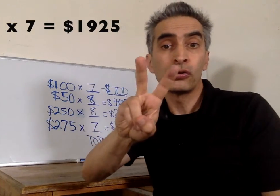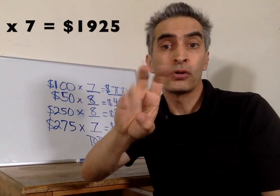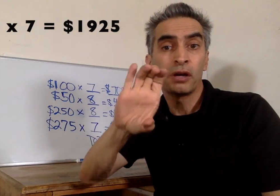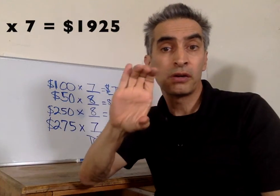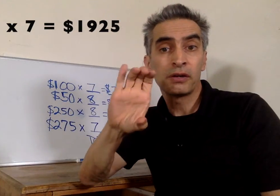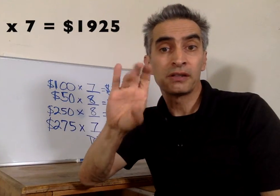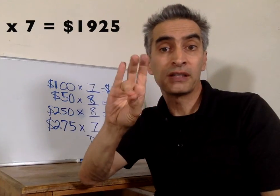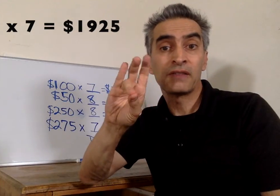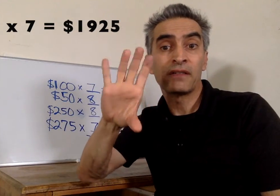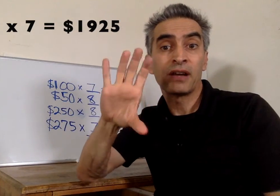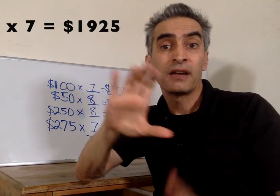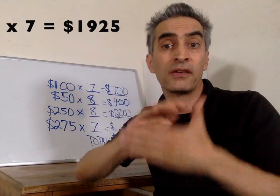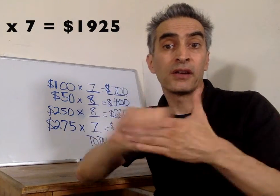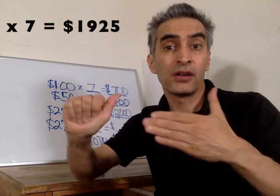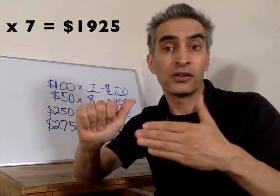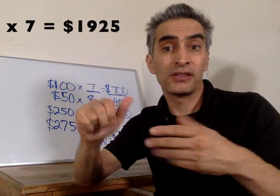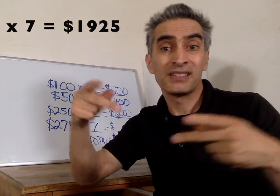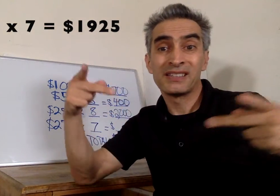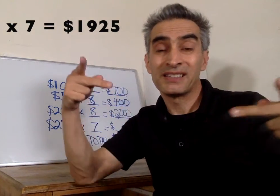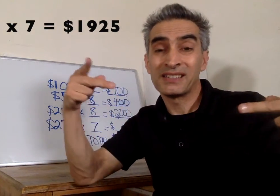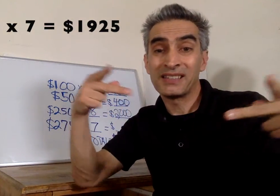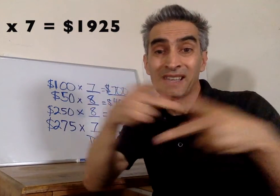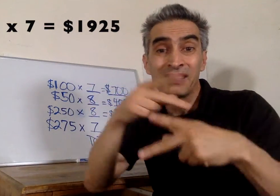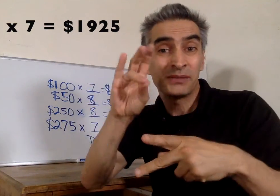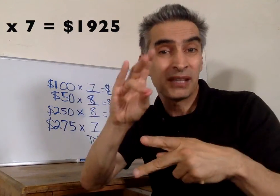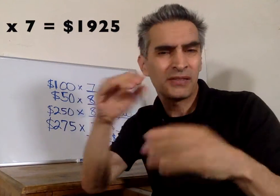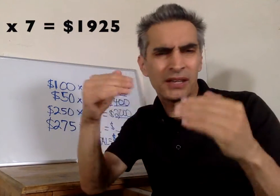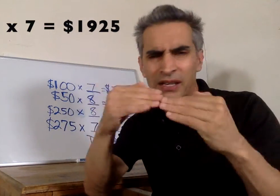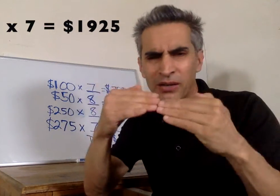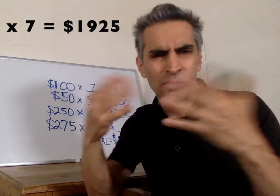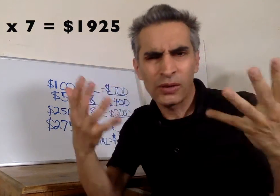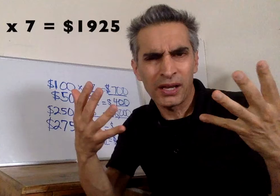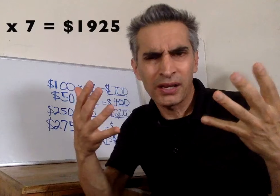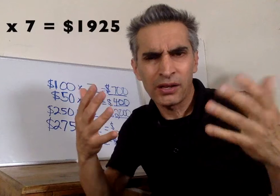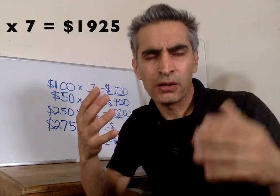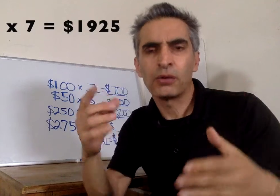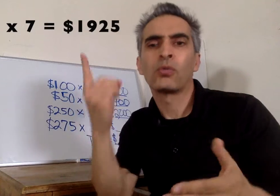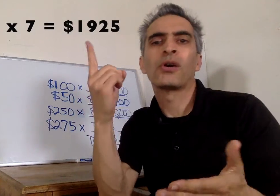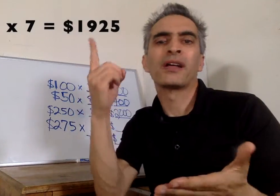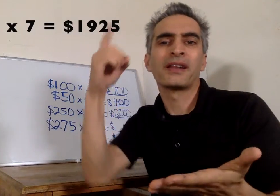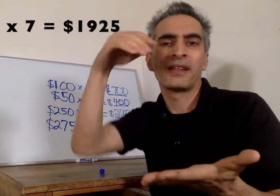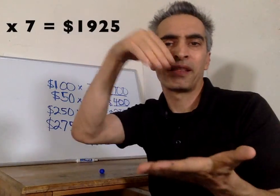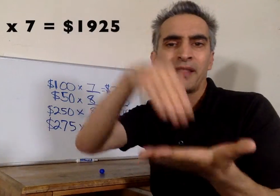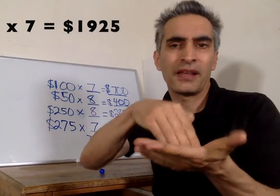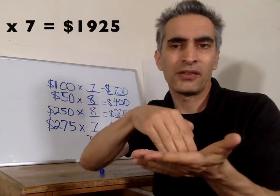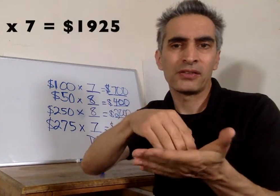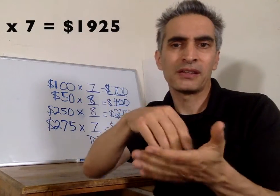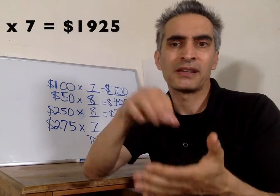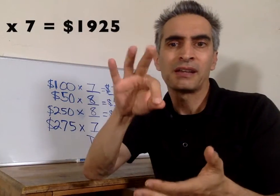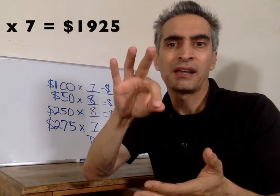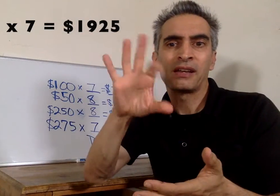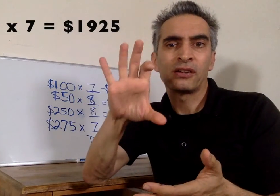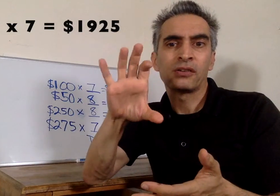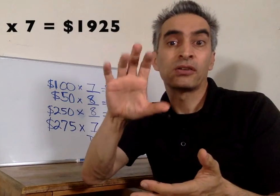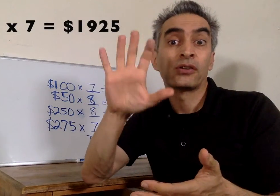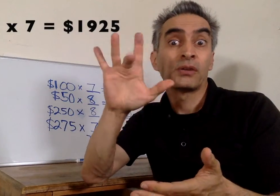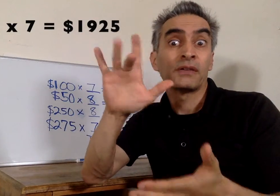There's a $275 balance for seven days. equals one thousand nine hundred twenty-five dollars